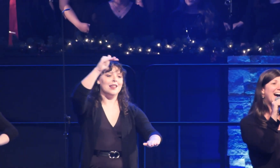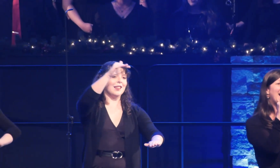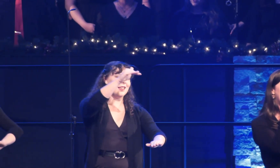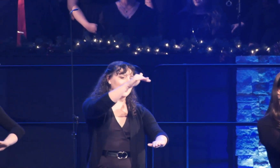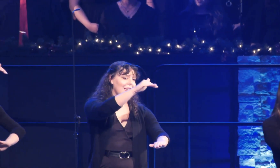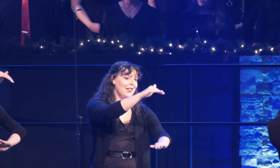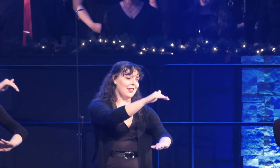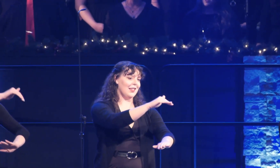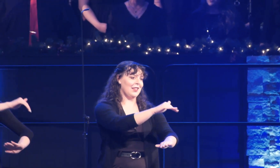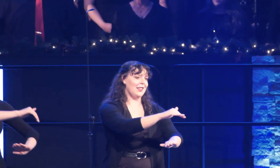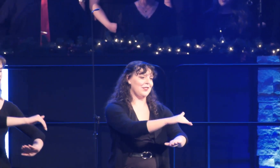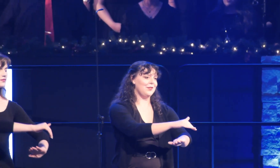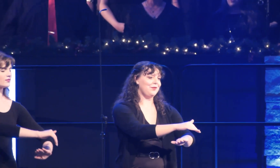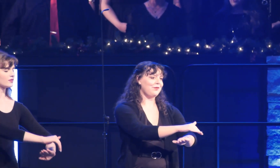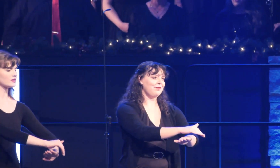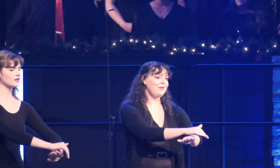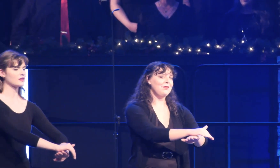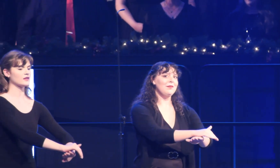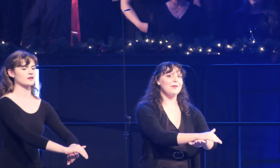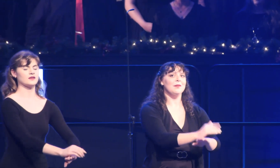night